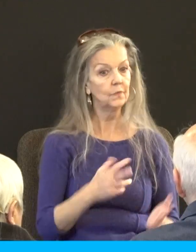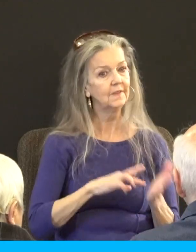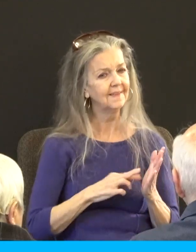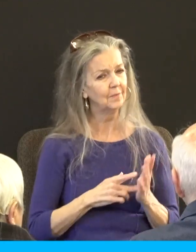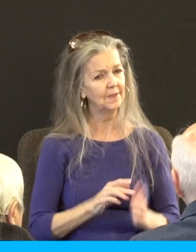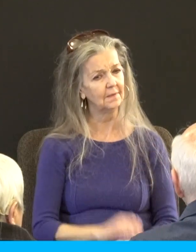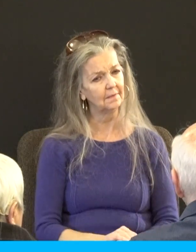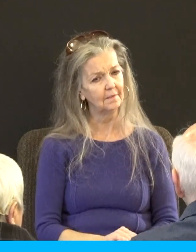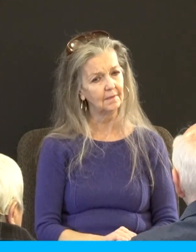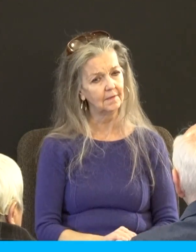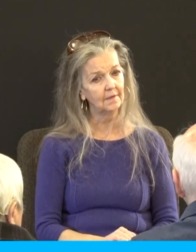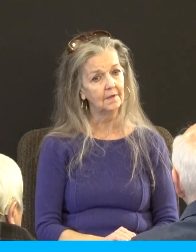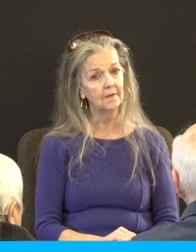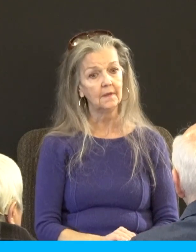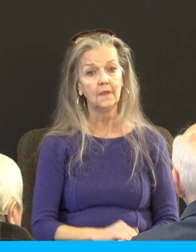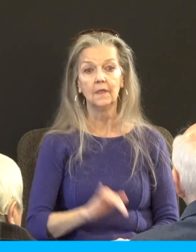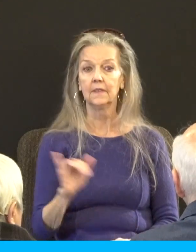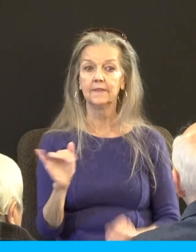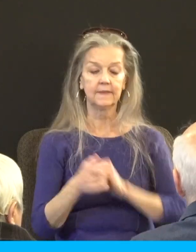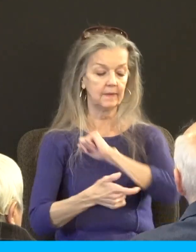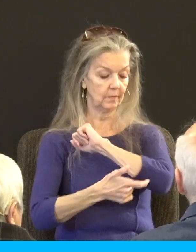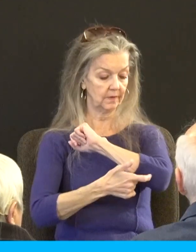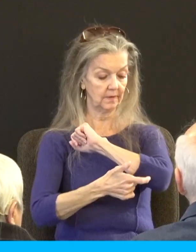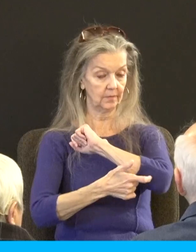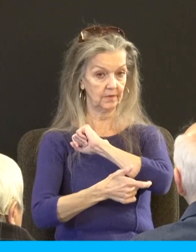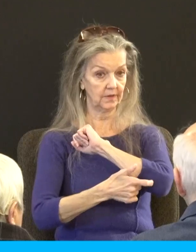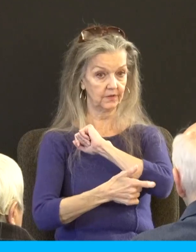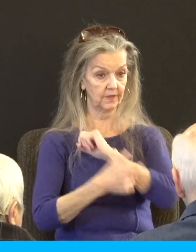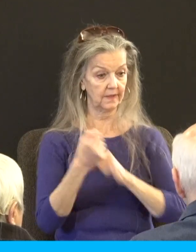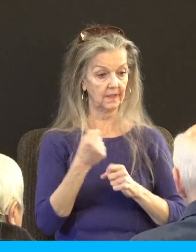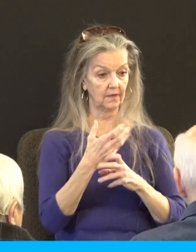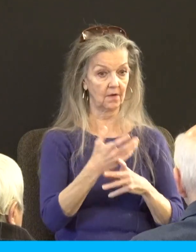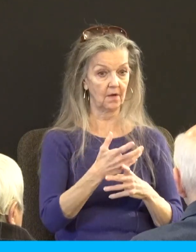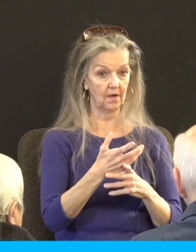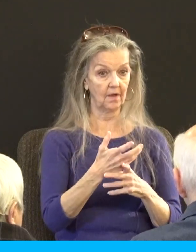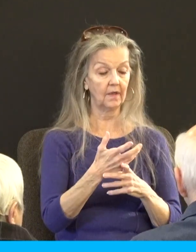the same temptation that got the husband or wife to fall into sin